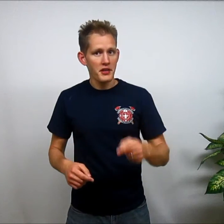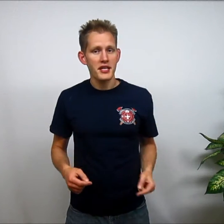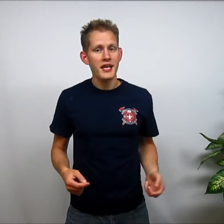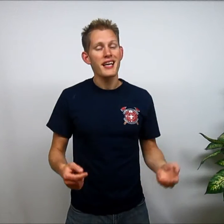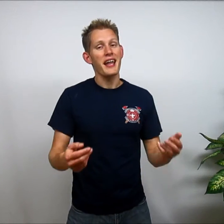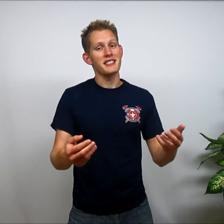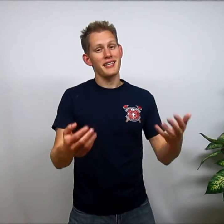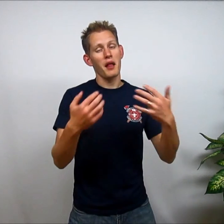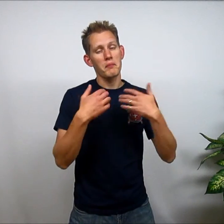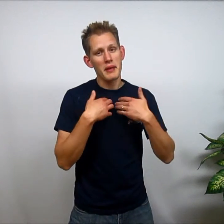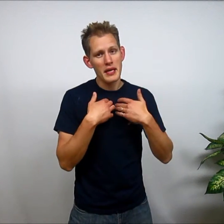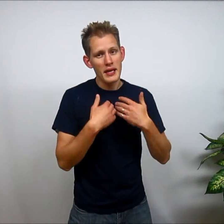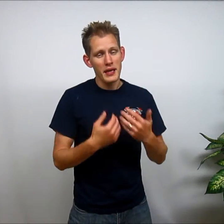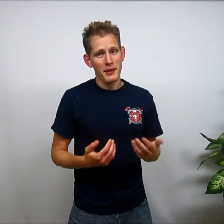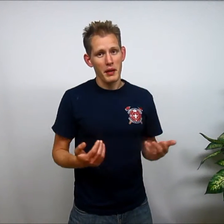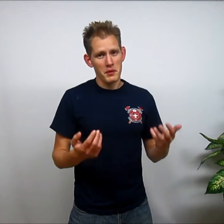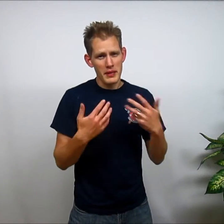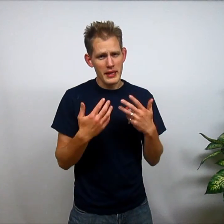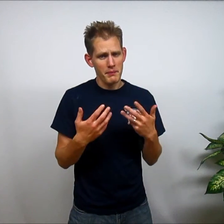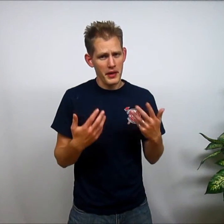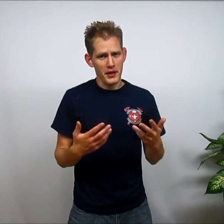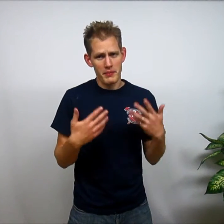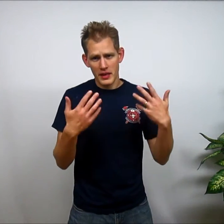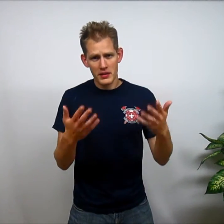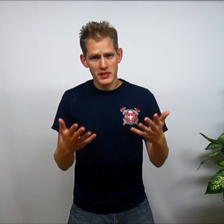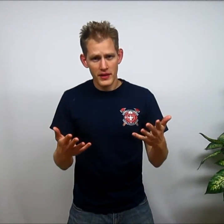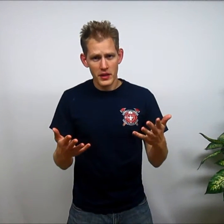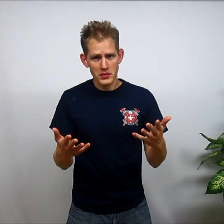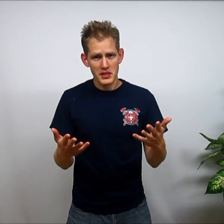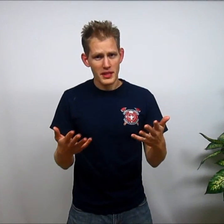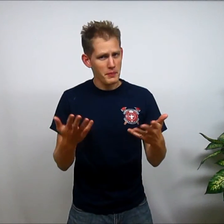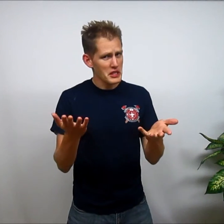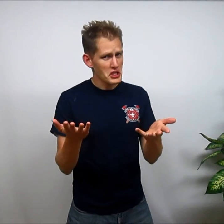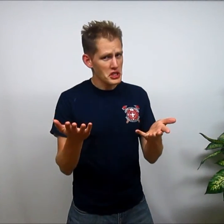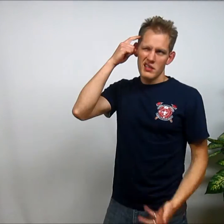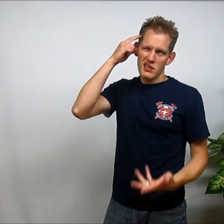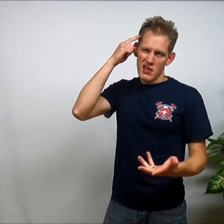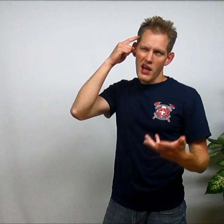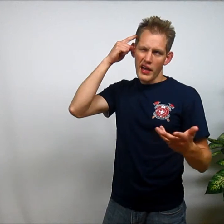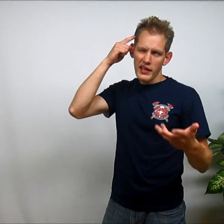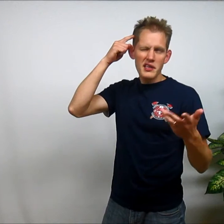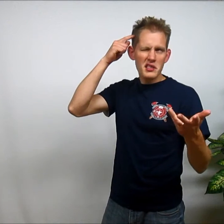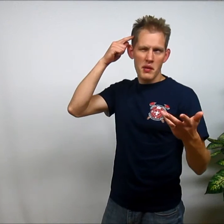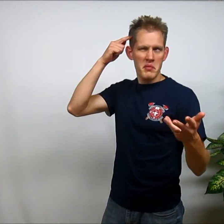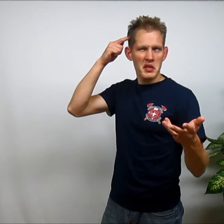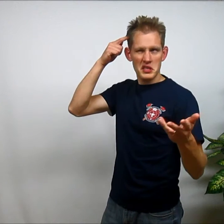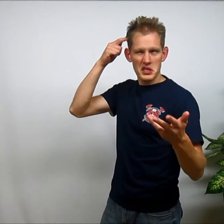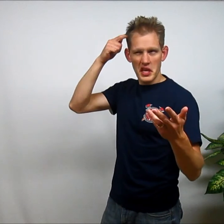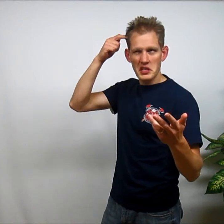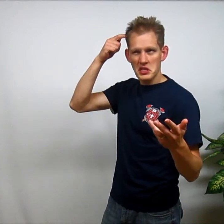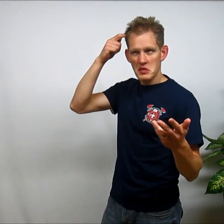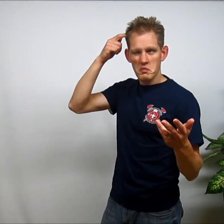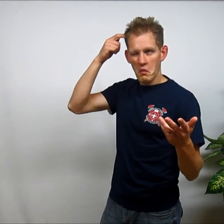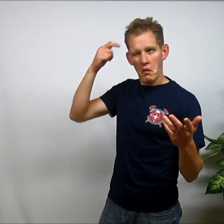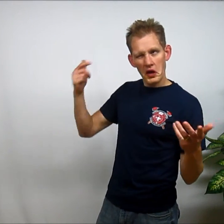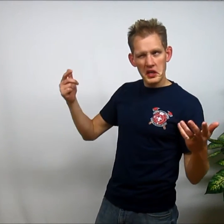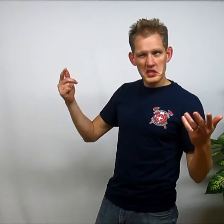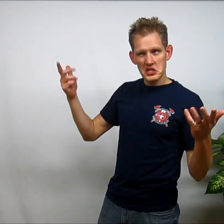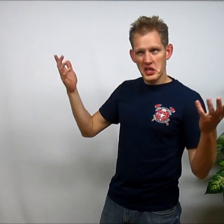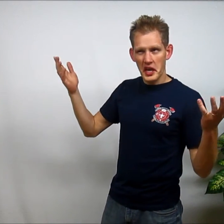entertained, and it's going to help me, by helping me get better at making these videos. Capiche? Yeah, I guess that makes sense. What are you trying